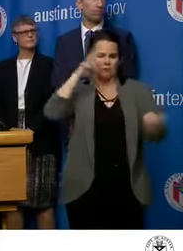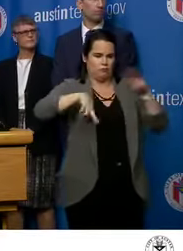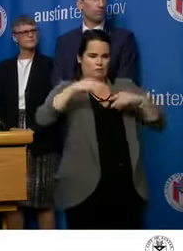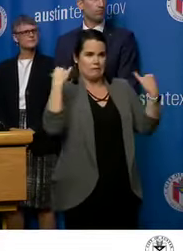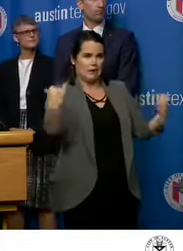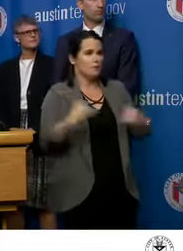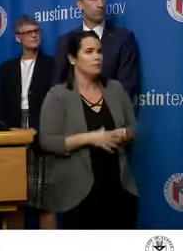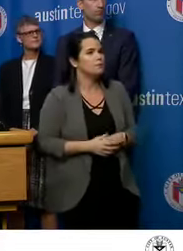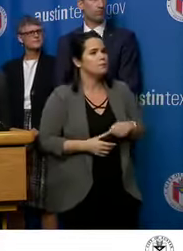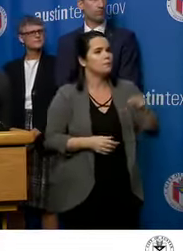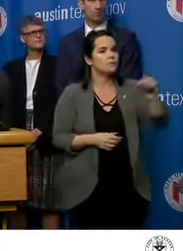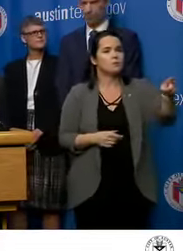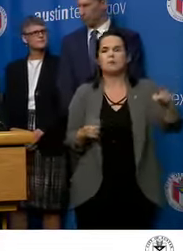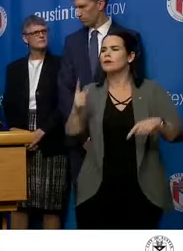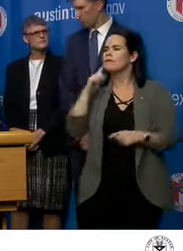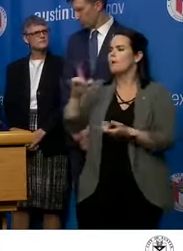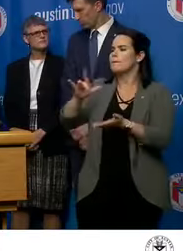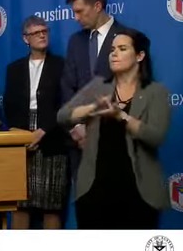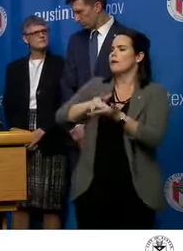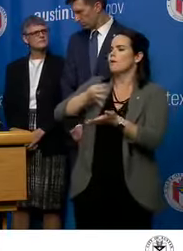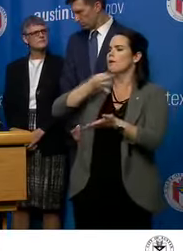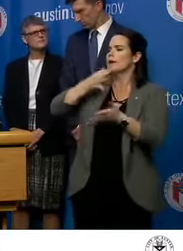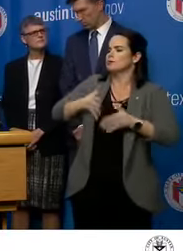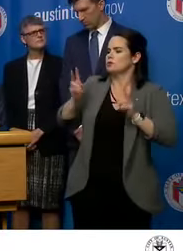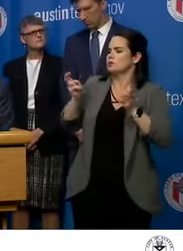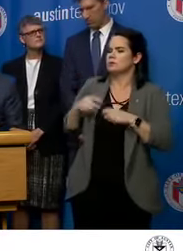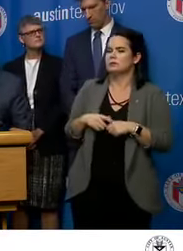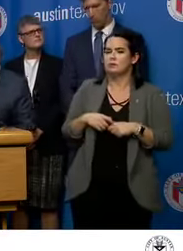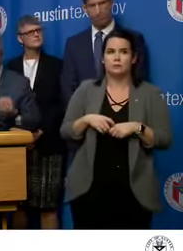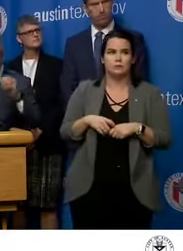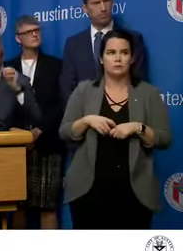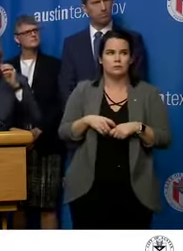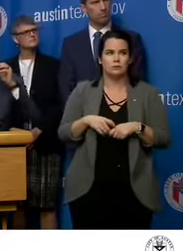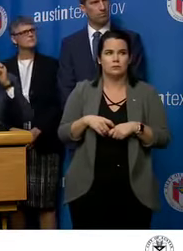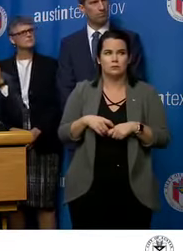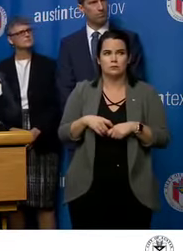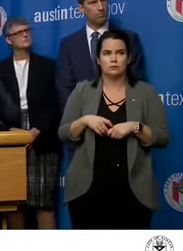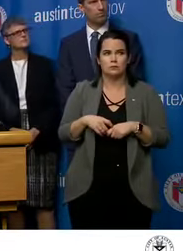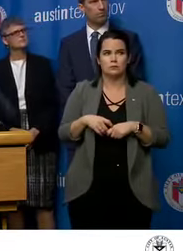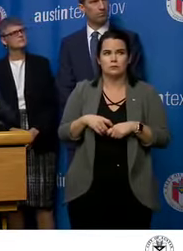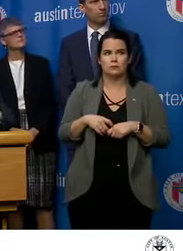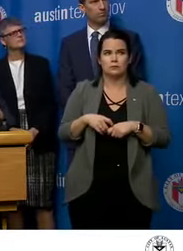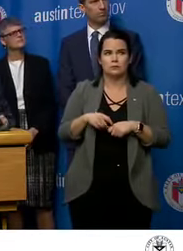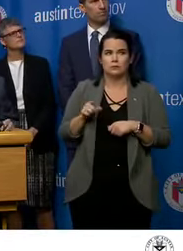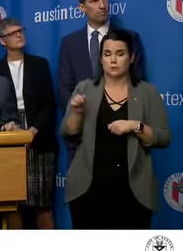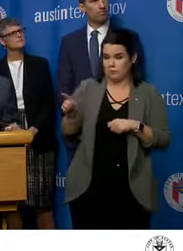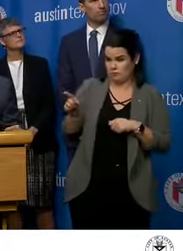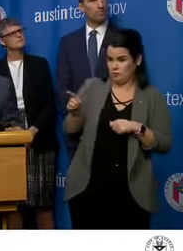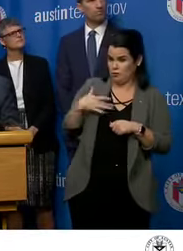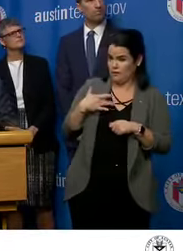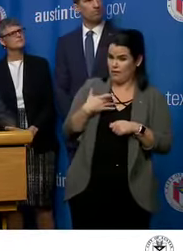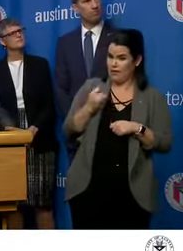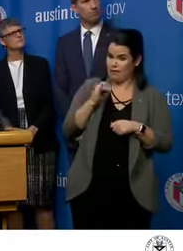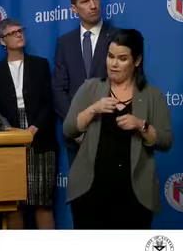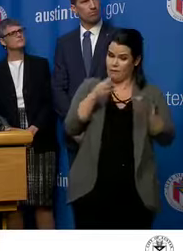Right. And for medical experts, how confident are you that three positive test results would ensure